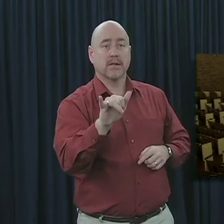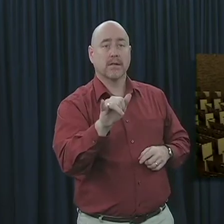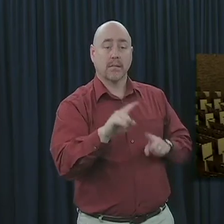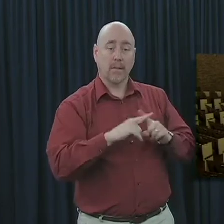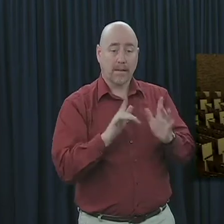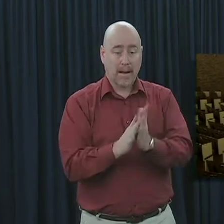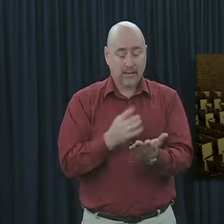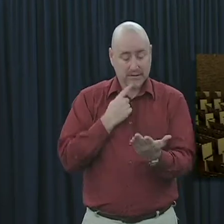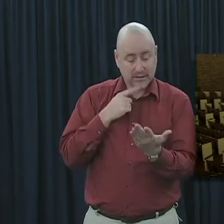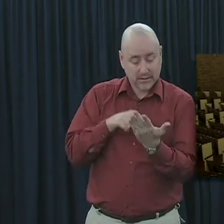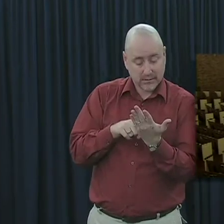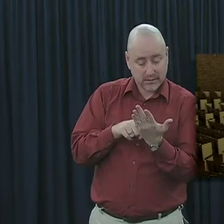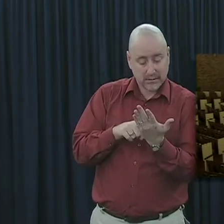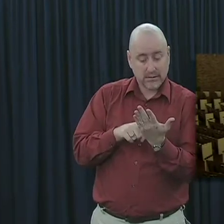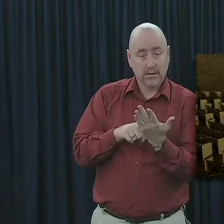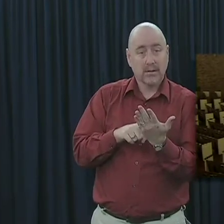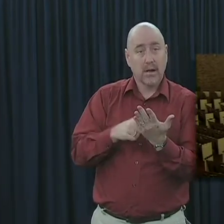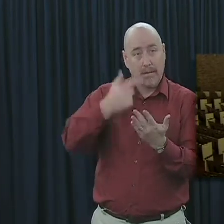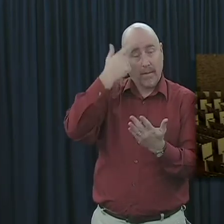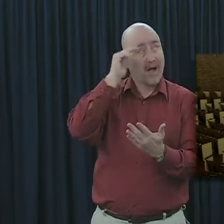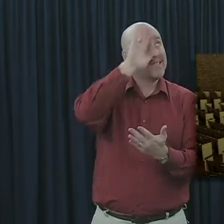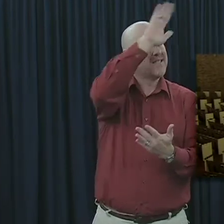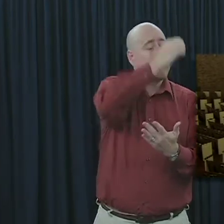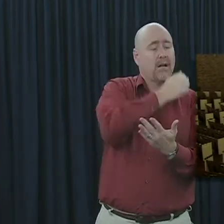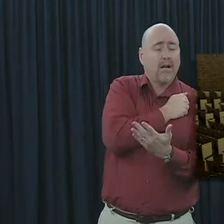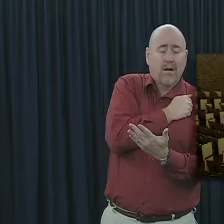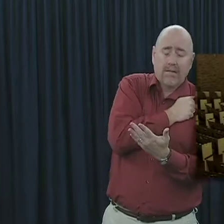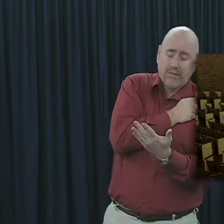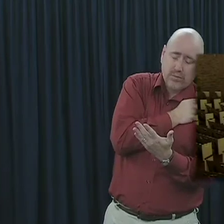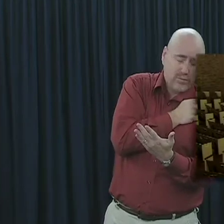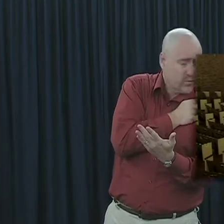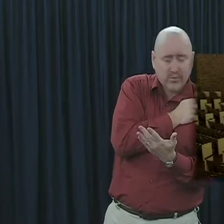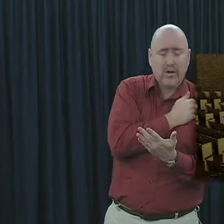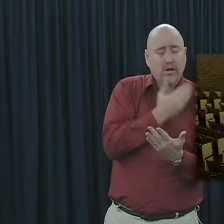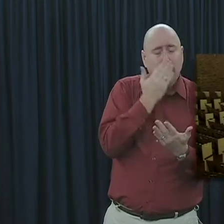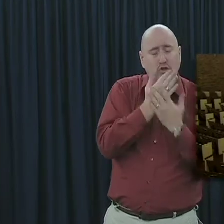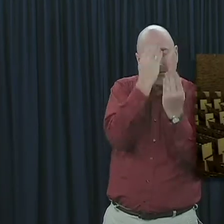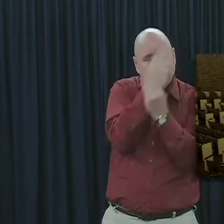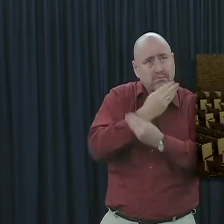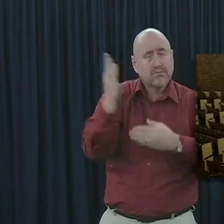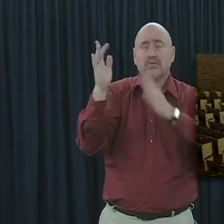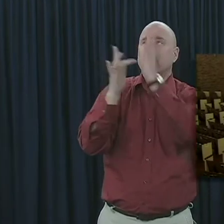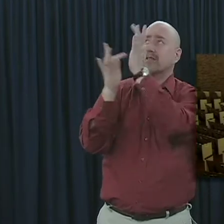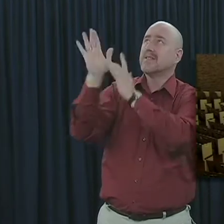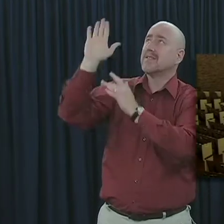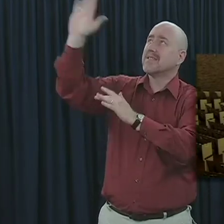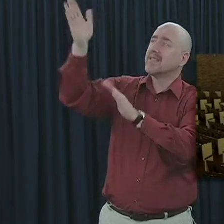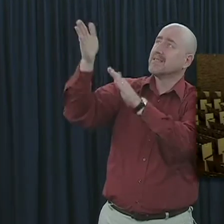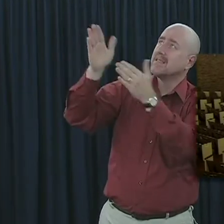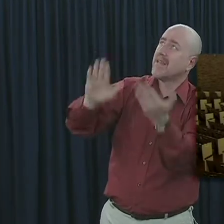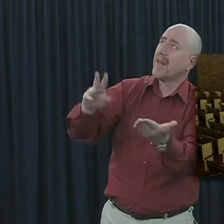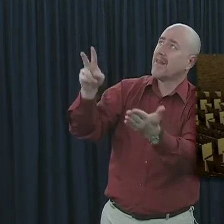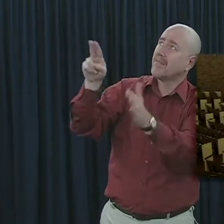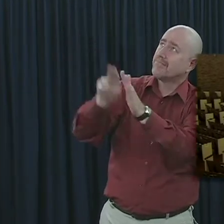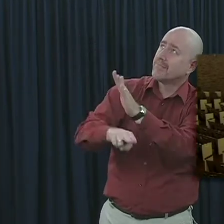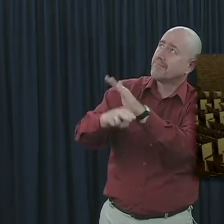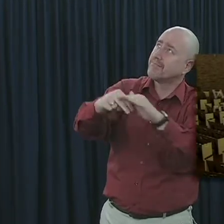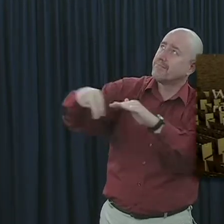teaches that because of the love of God, because of the good news about Jesus and his death, burial, and resurrection,